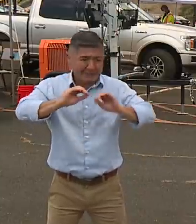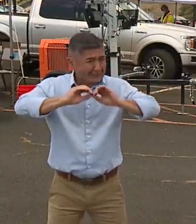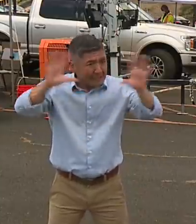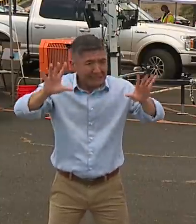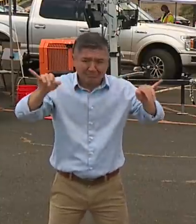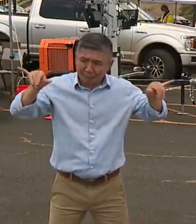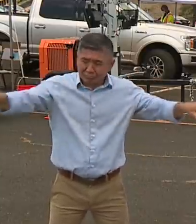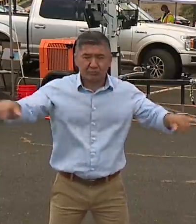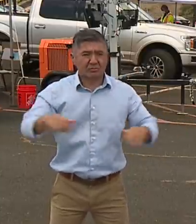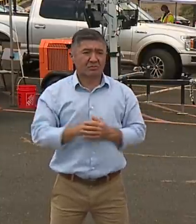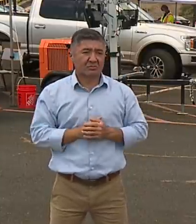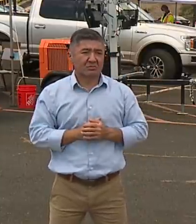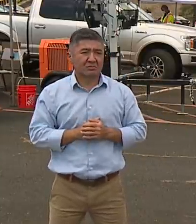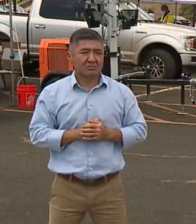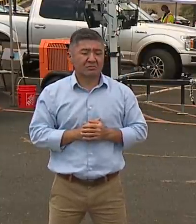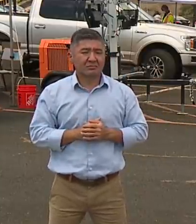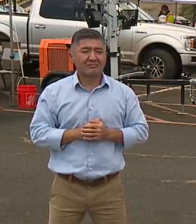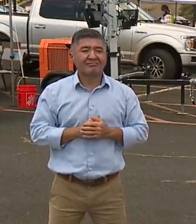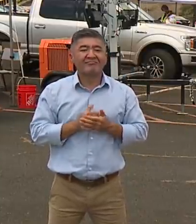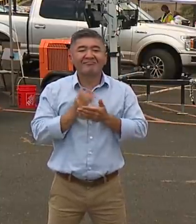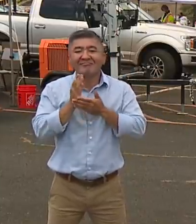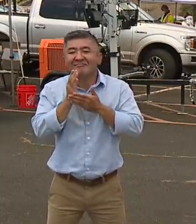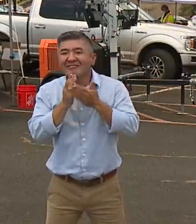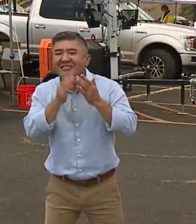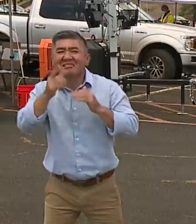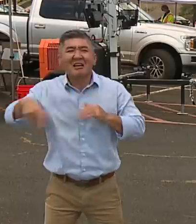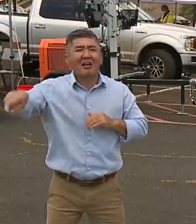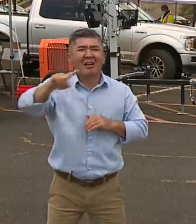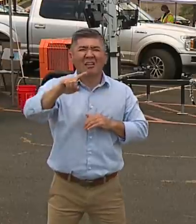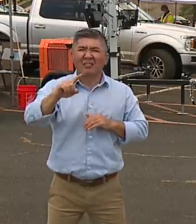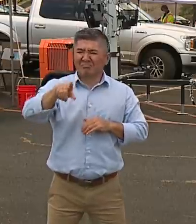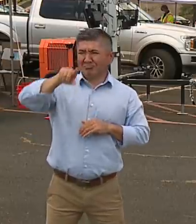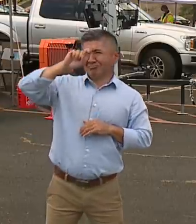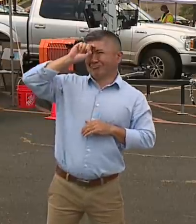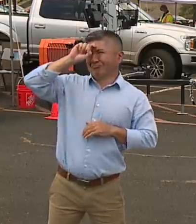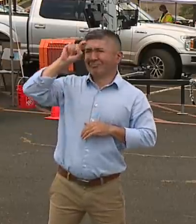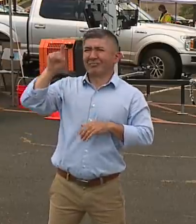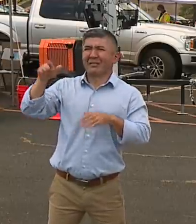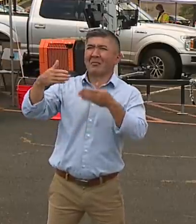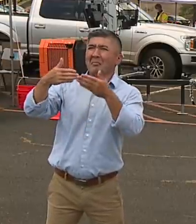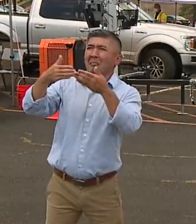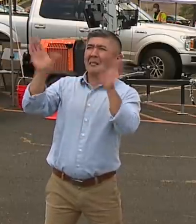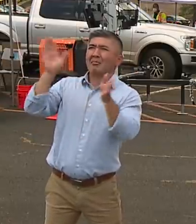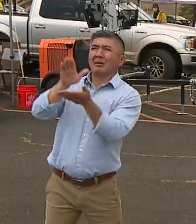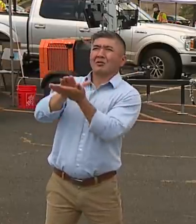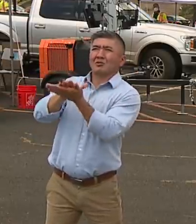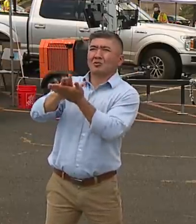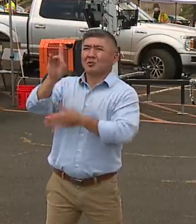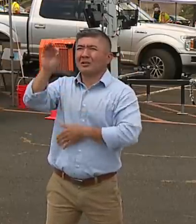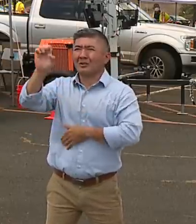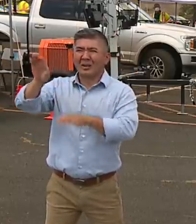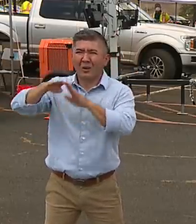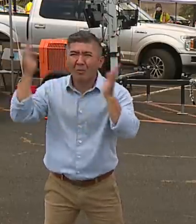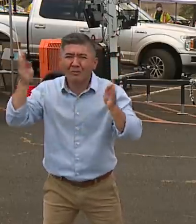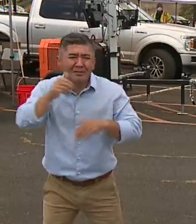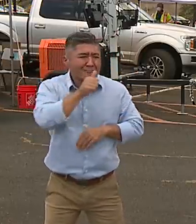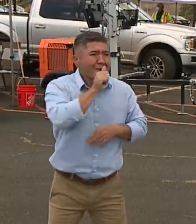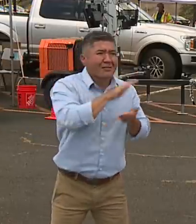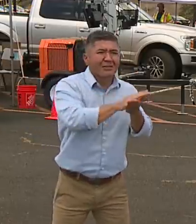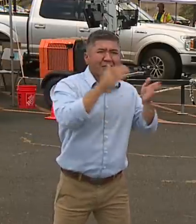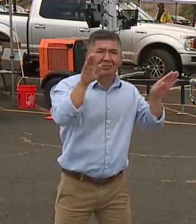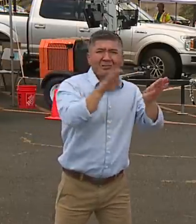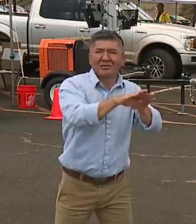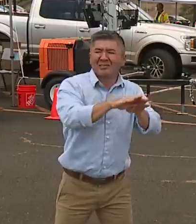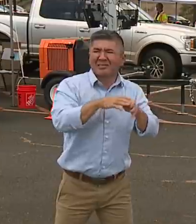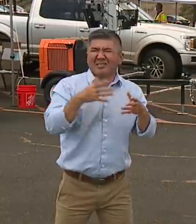And I know sometimes people don't even think, why are public schools open? Now private schools are closed. If I had it my way,